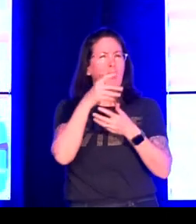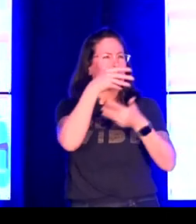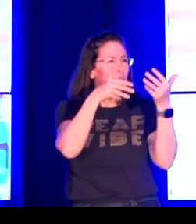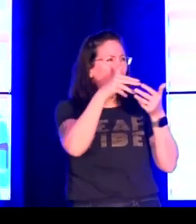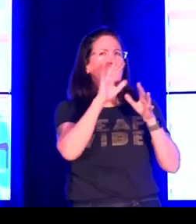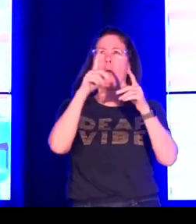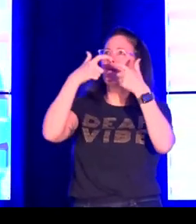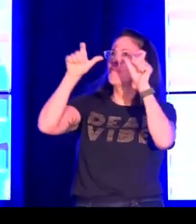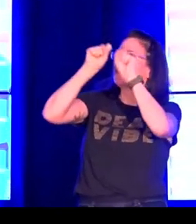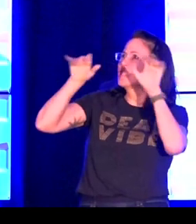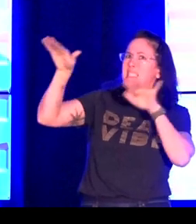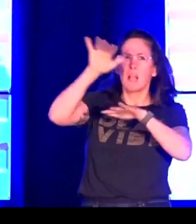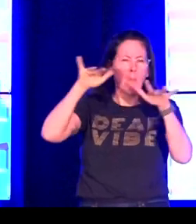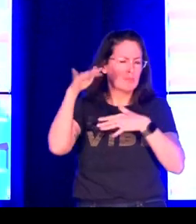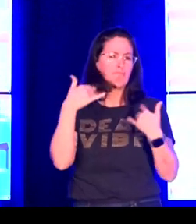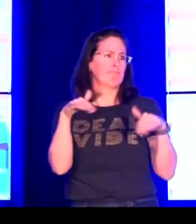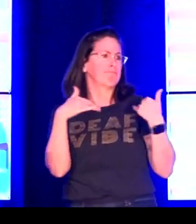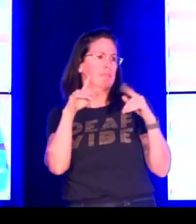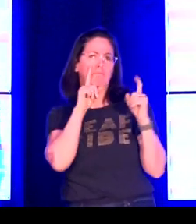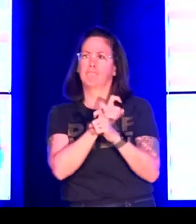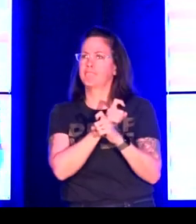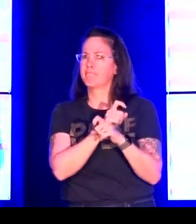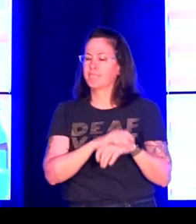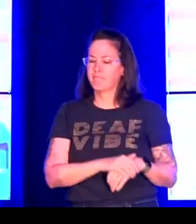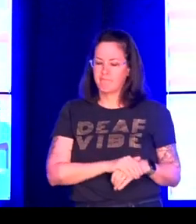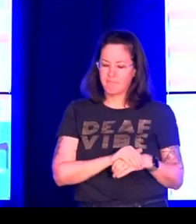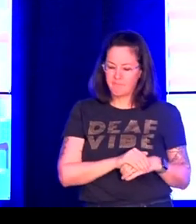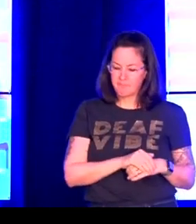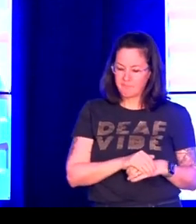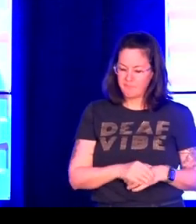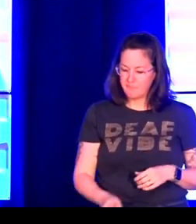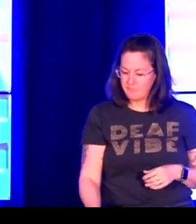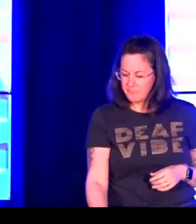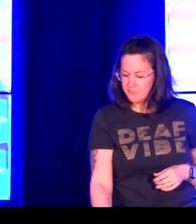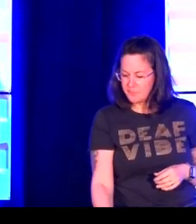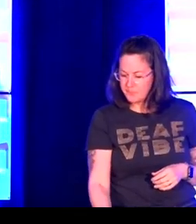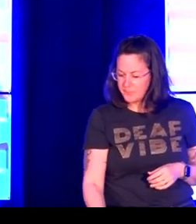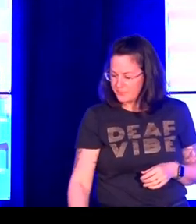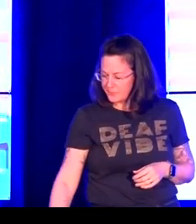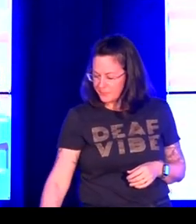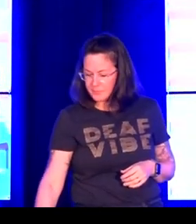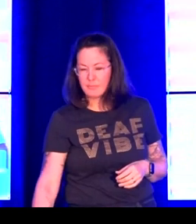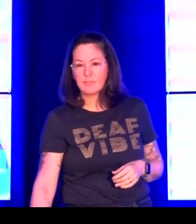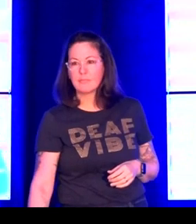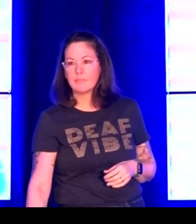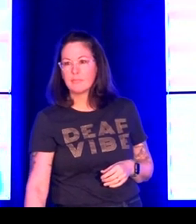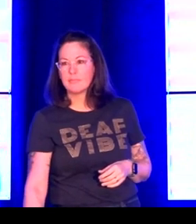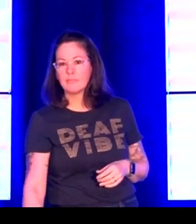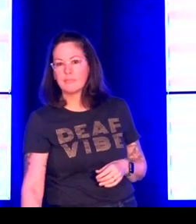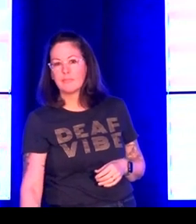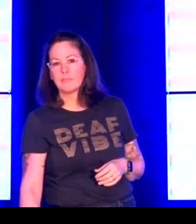just like everyone else. And they are complicated and involve social considerations and much larger systems.